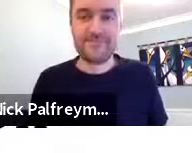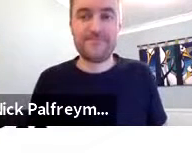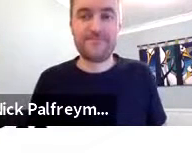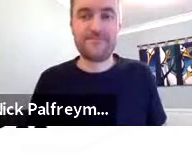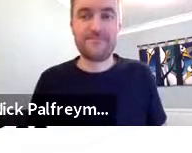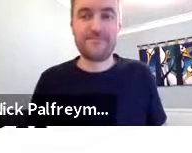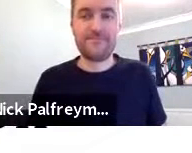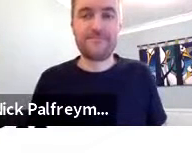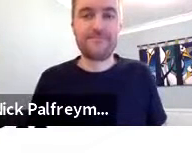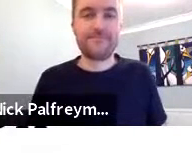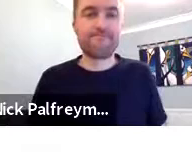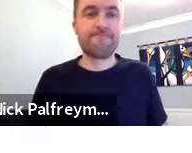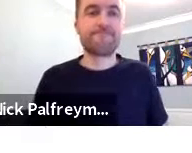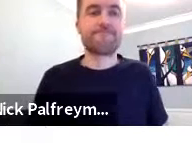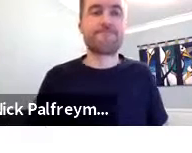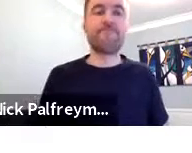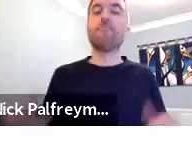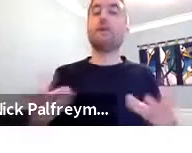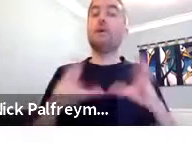difference there.